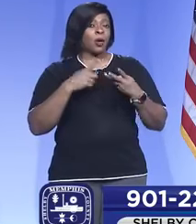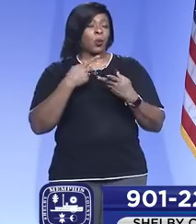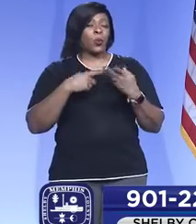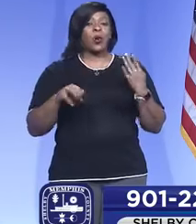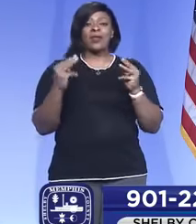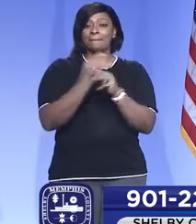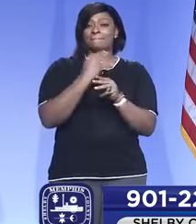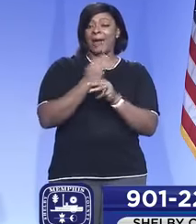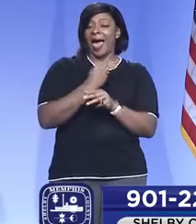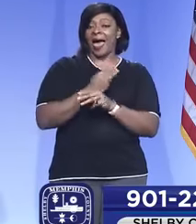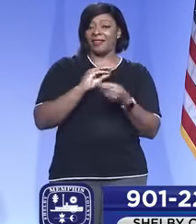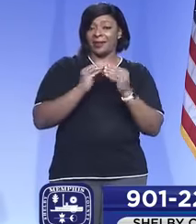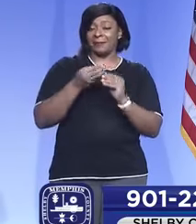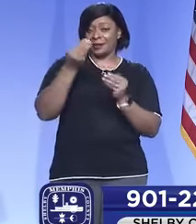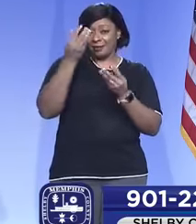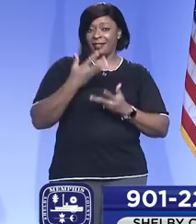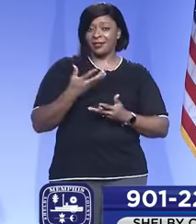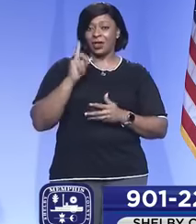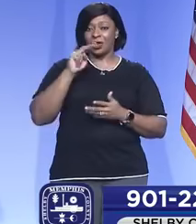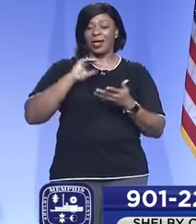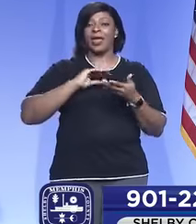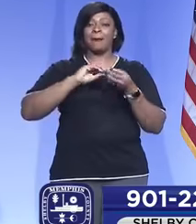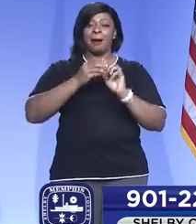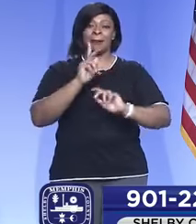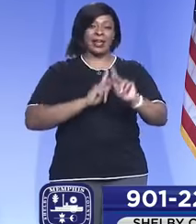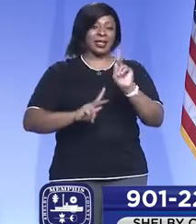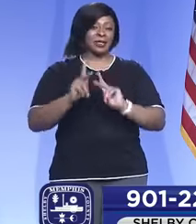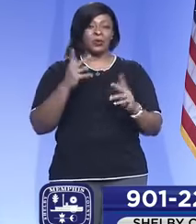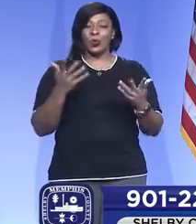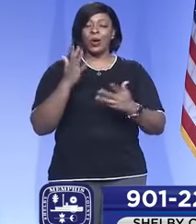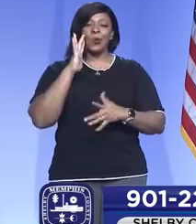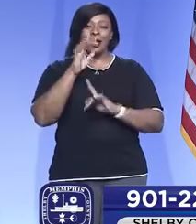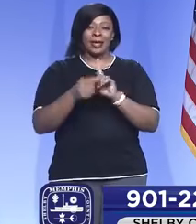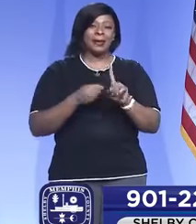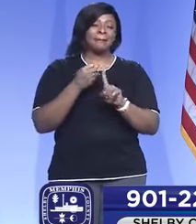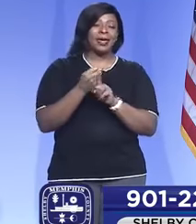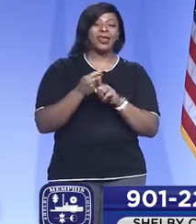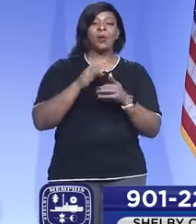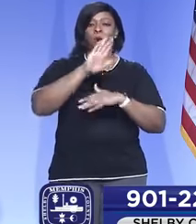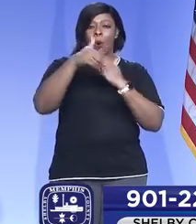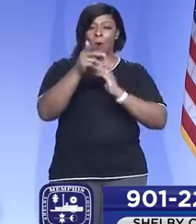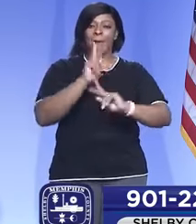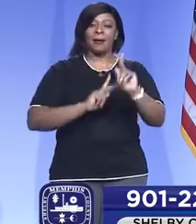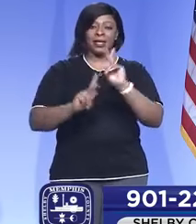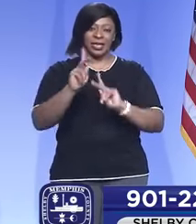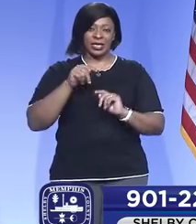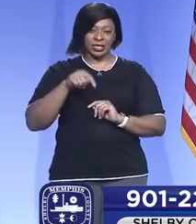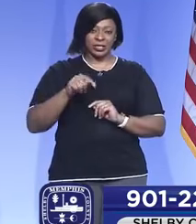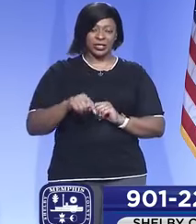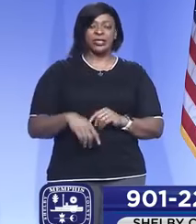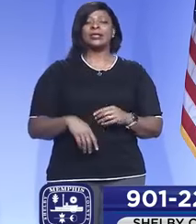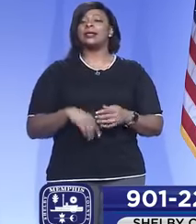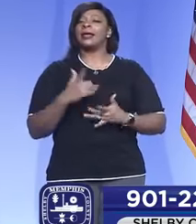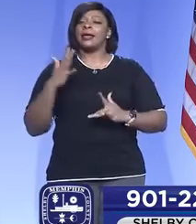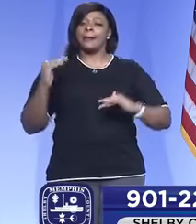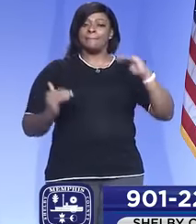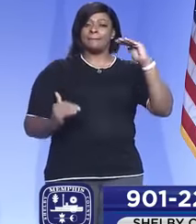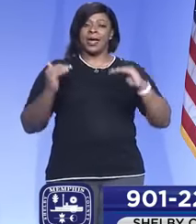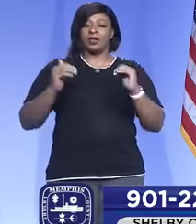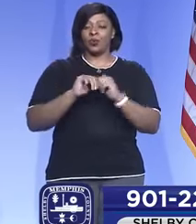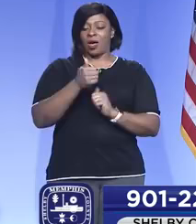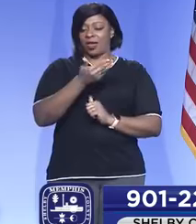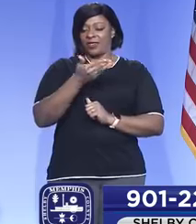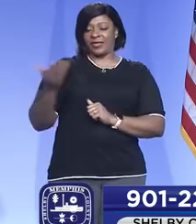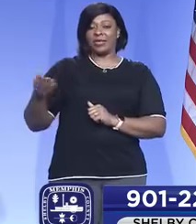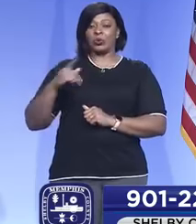math tell us, because we do have to look at our population and what will impact the full population. But balance that with other